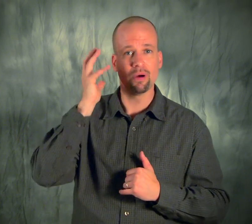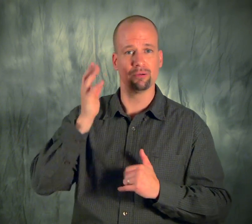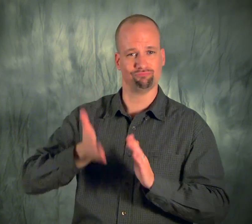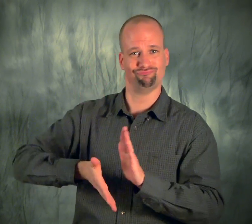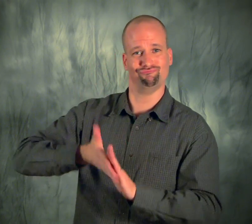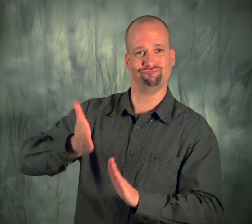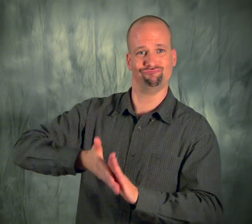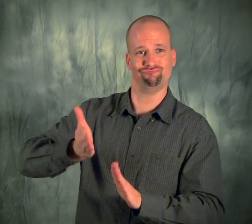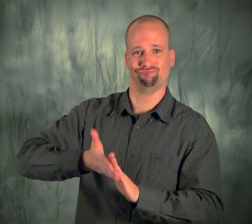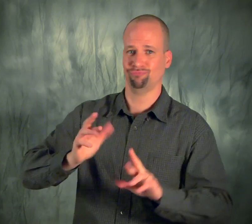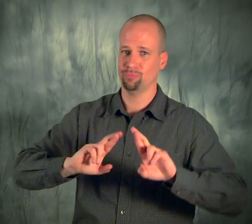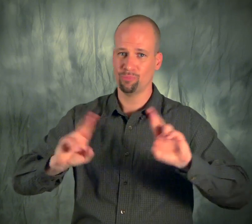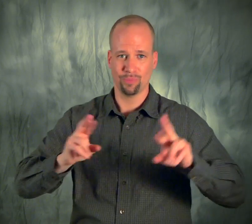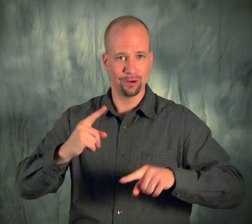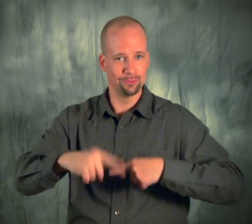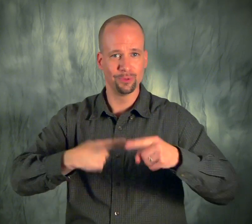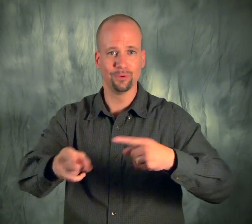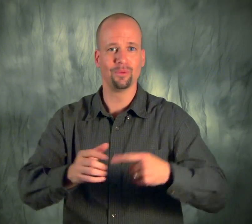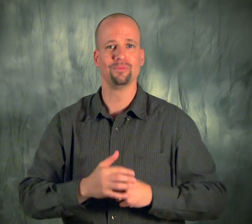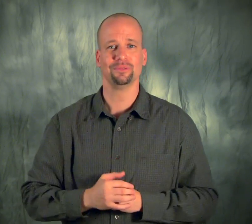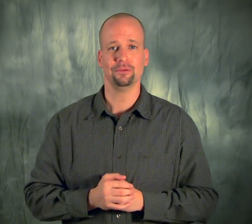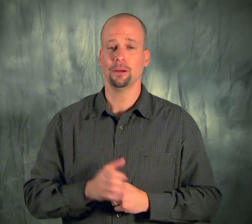Now your radio is programmed and ready to go.